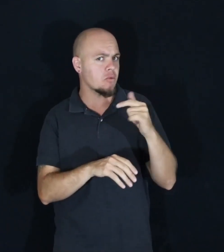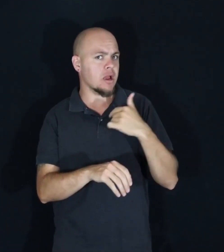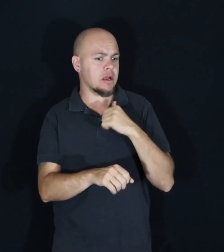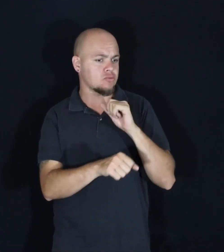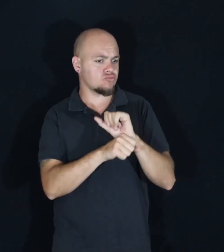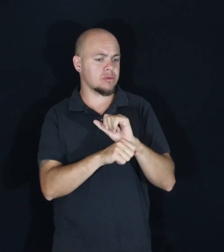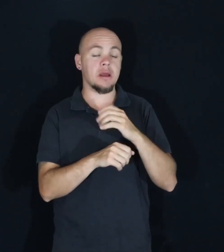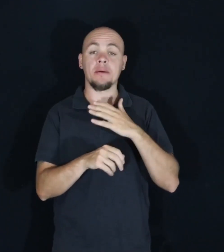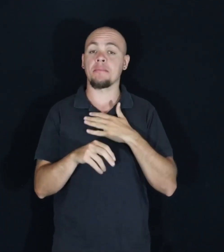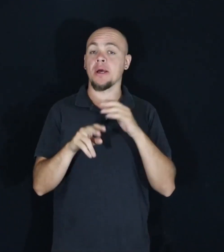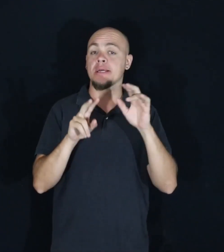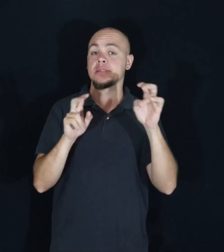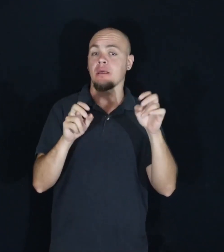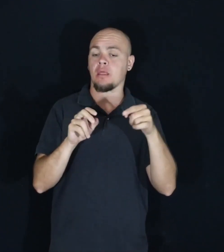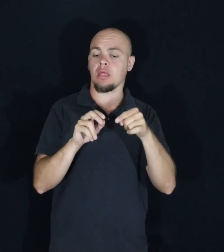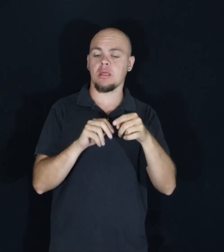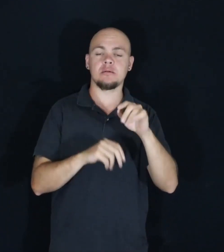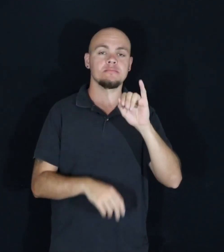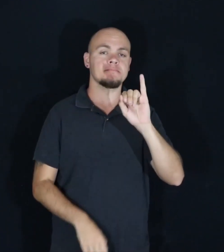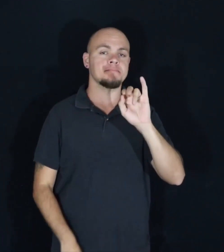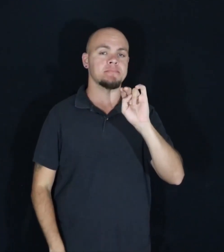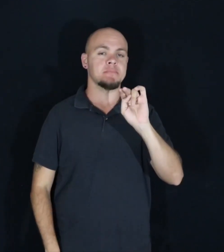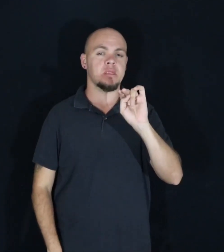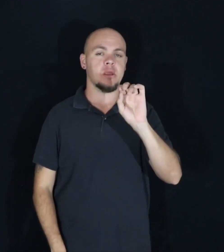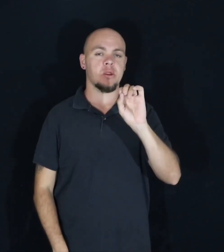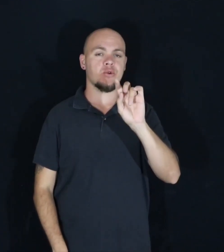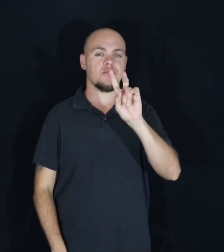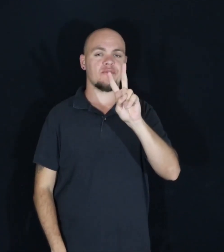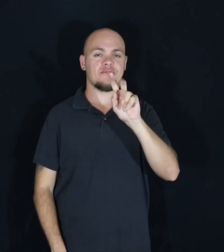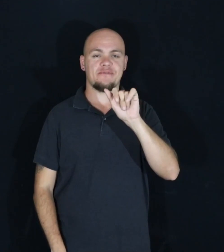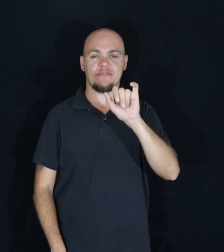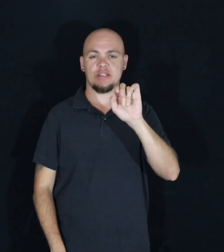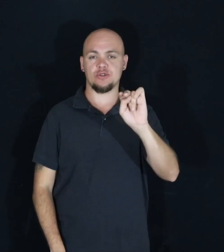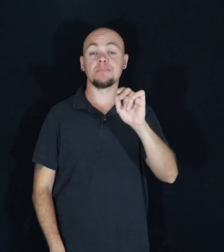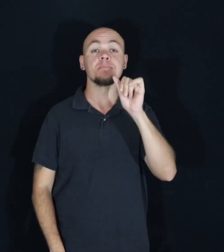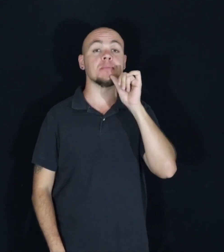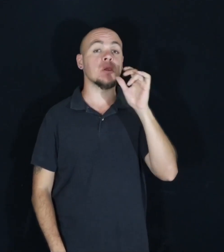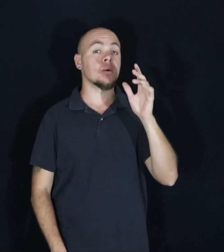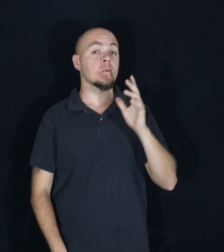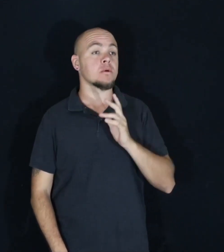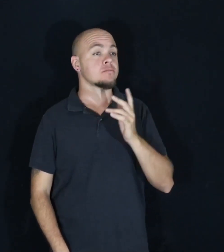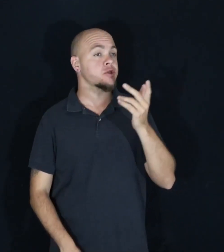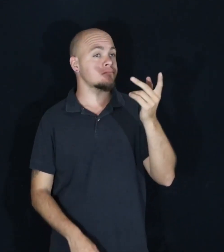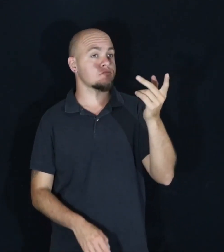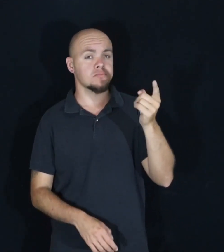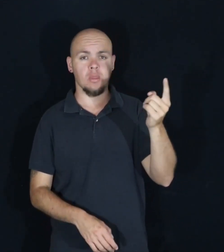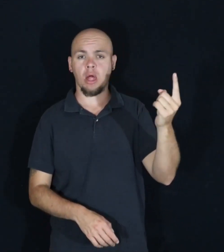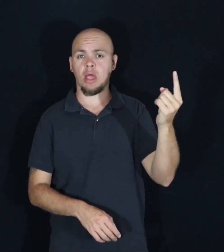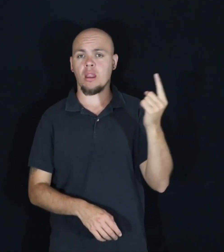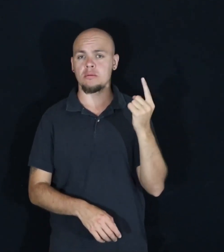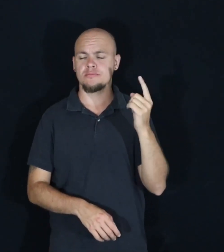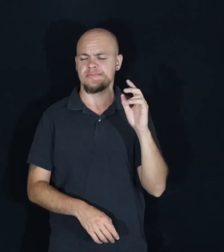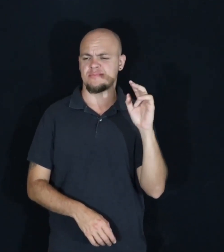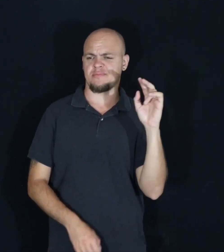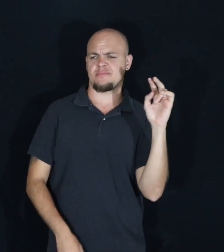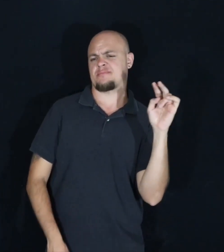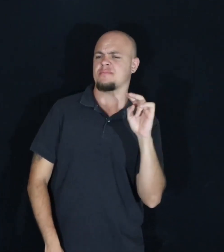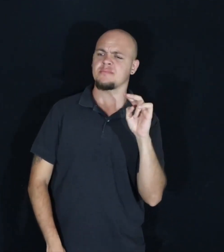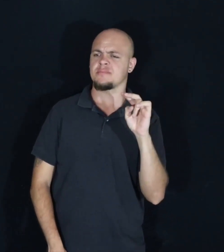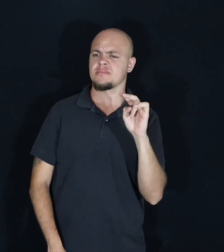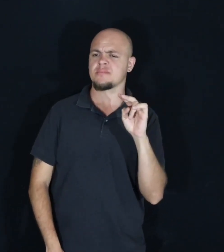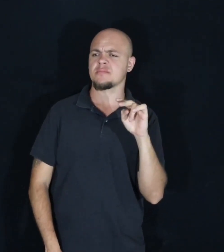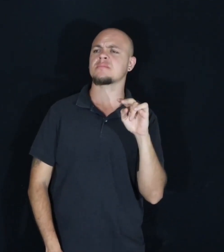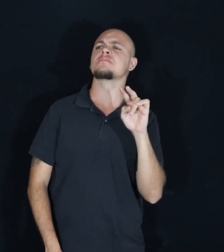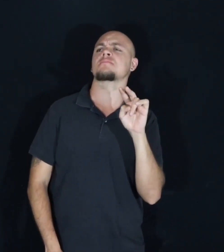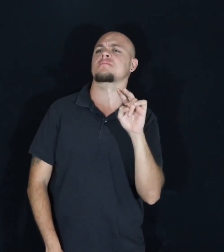on it with the word innovation. And the woman that I was speaking to, I watched her as she glared at me and she looked